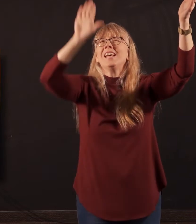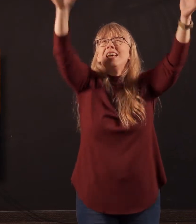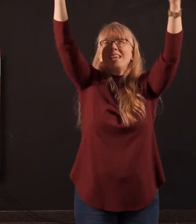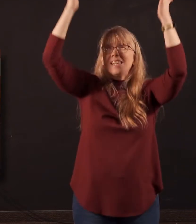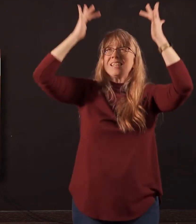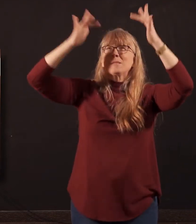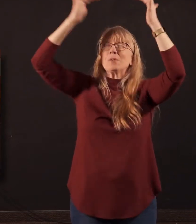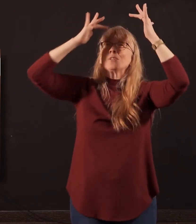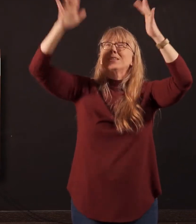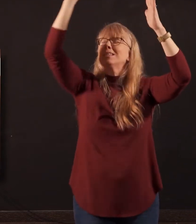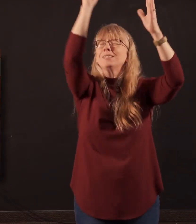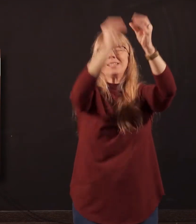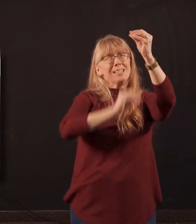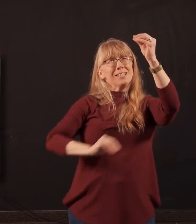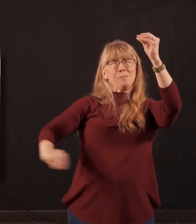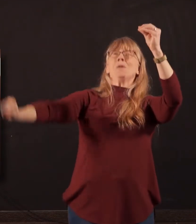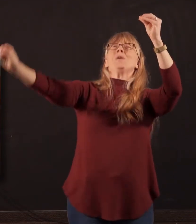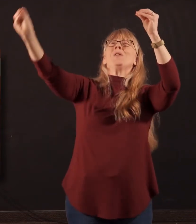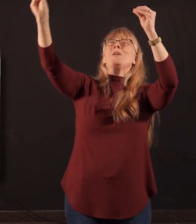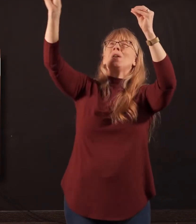His mercy is more.